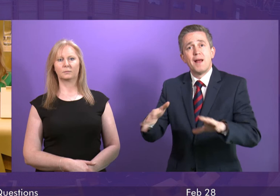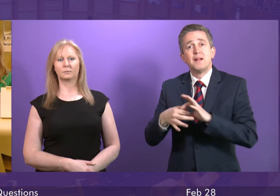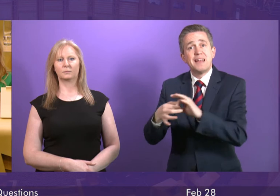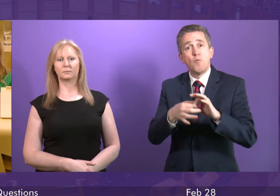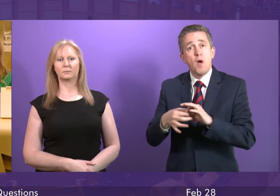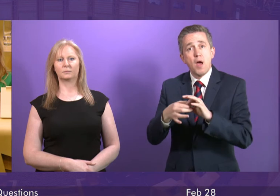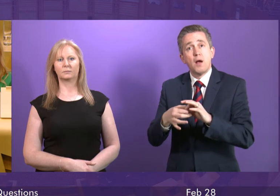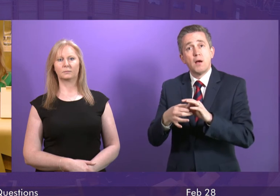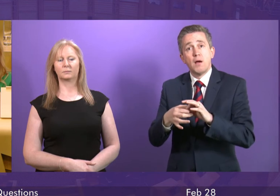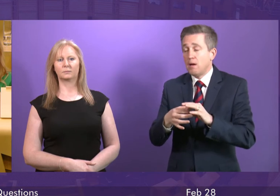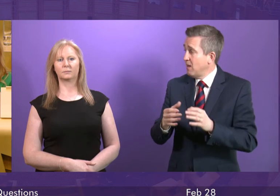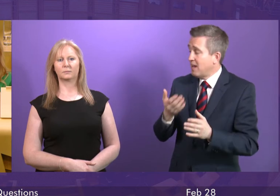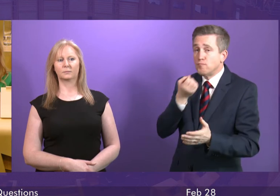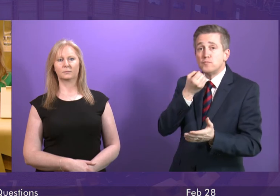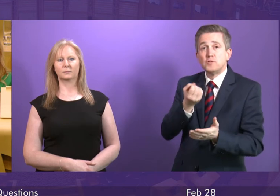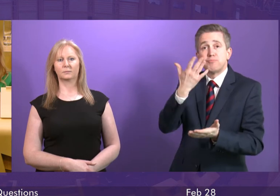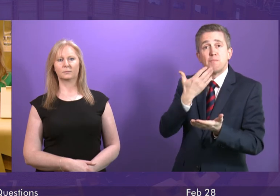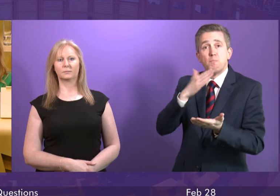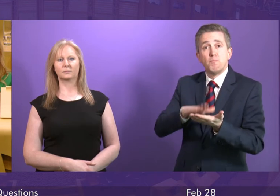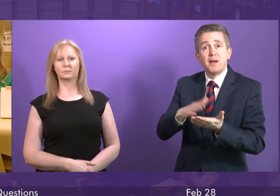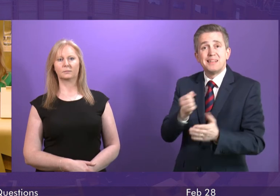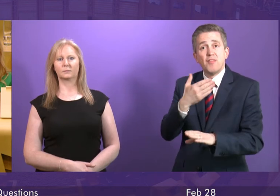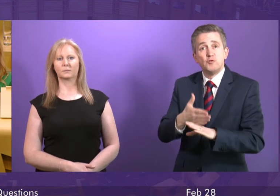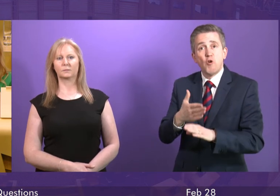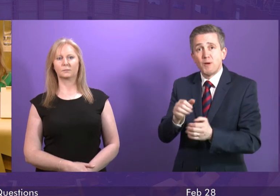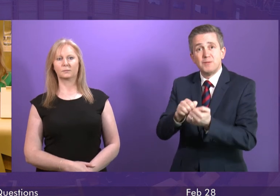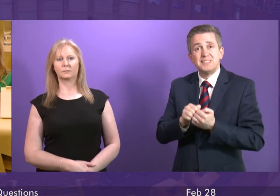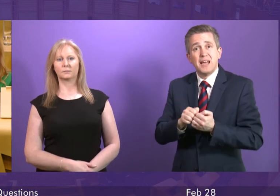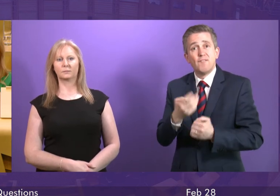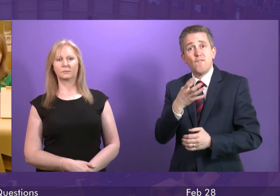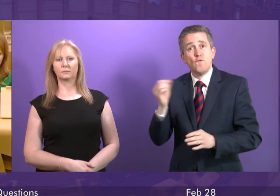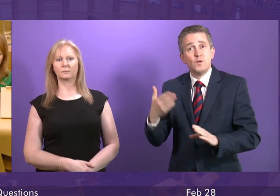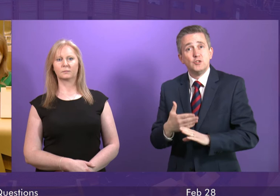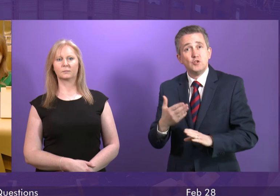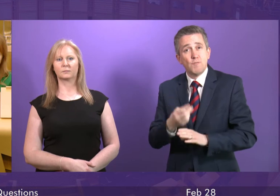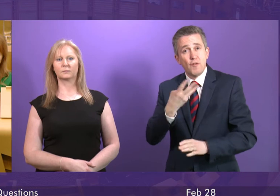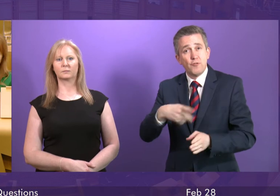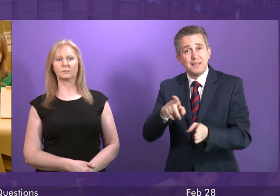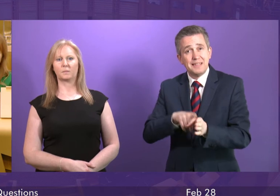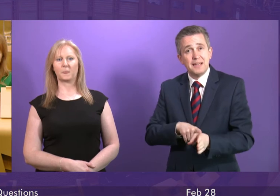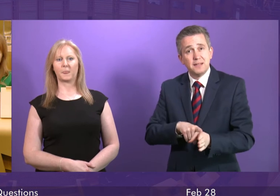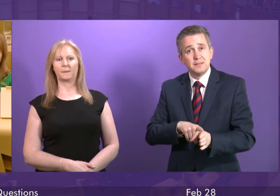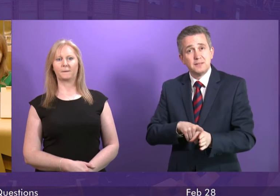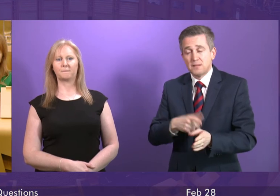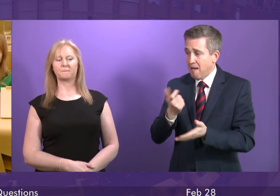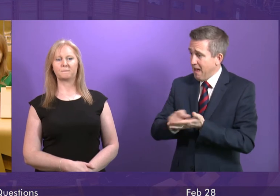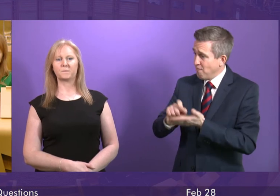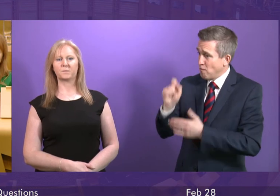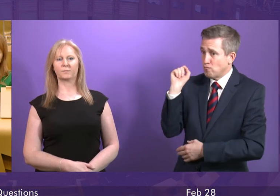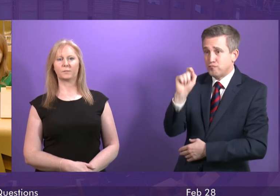secure around 40 jobs for around three years. I've written to Porterbrooke commending the skills and dedication of